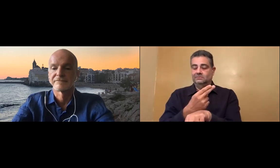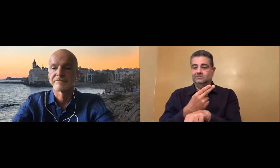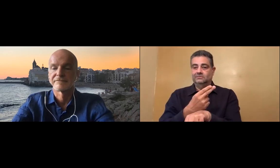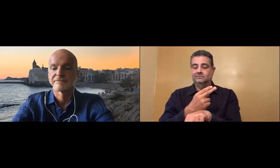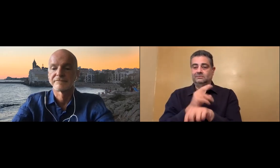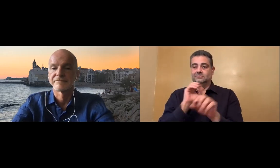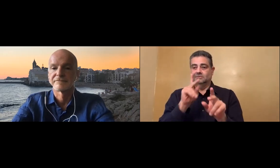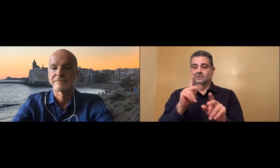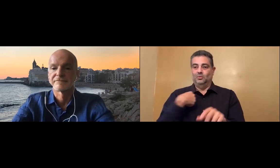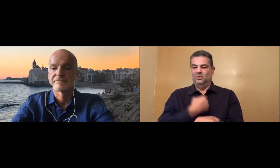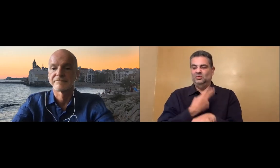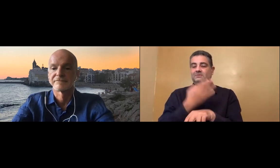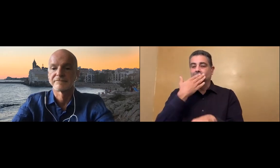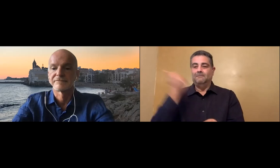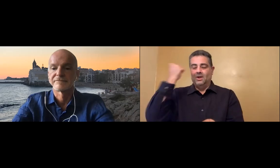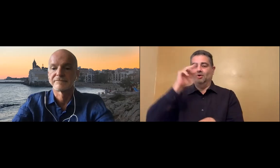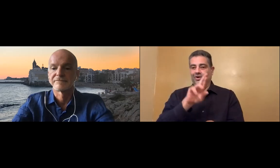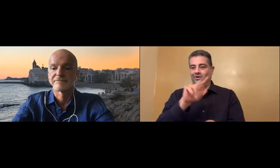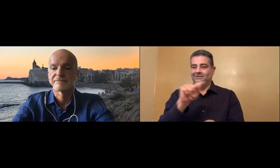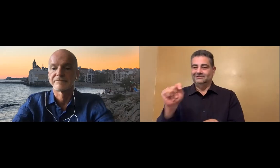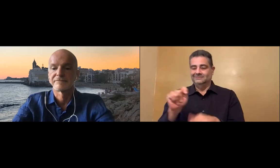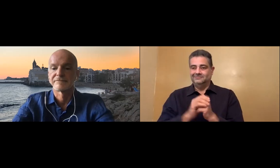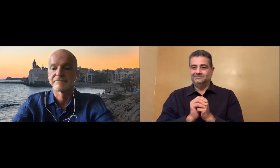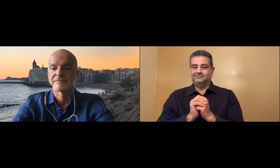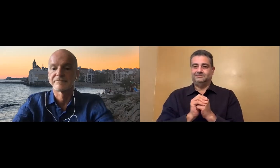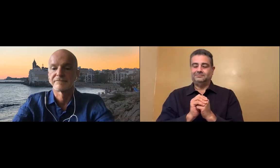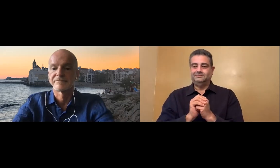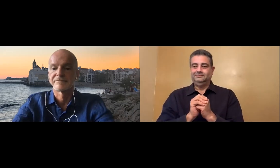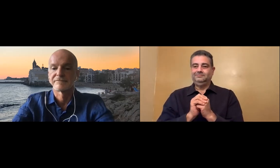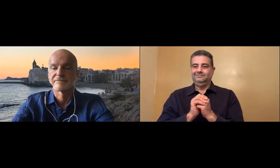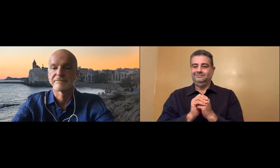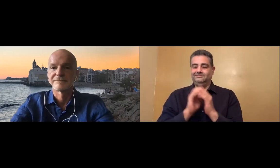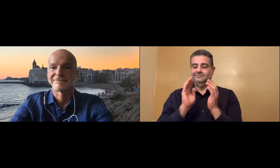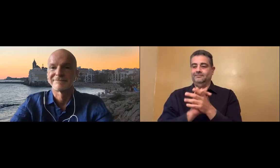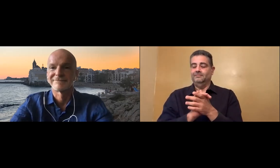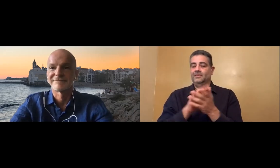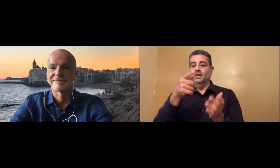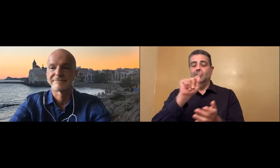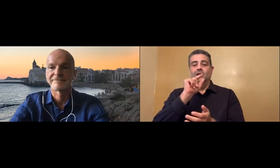way. That's not the RTT that we use. We use the better RTT.